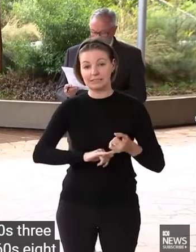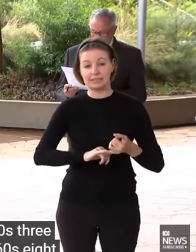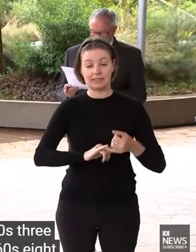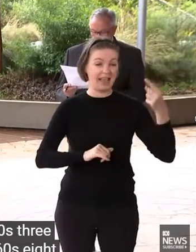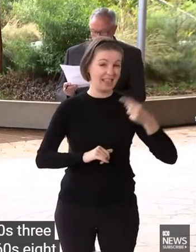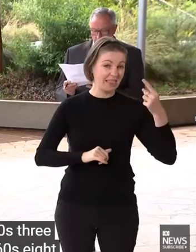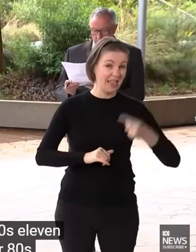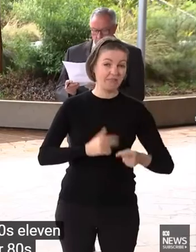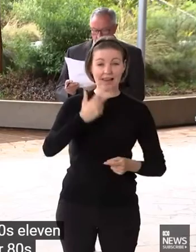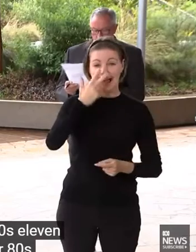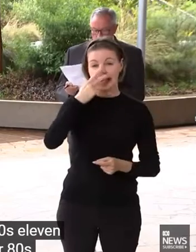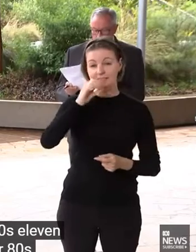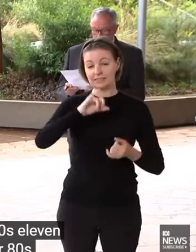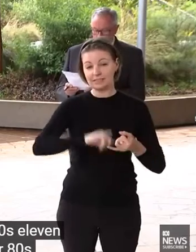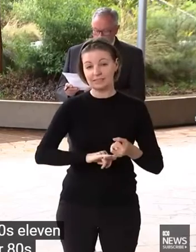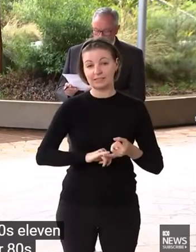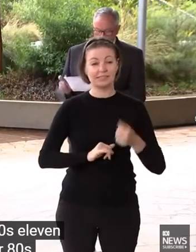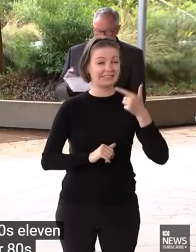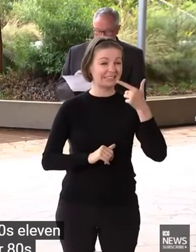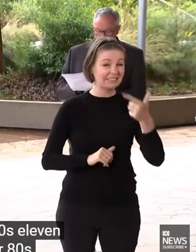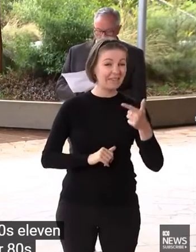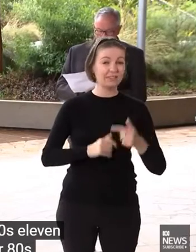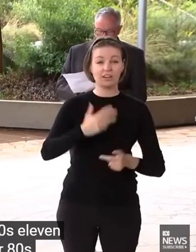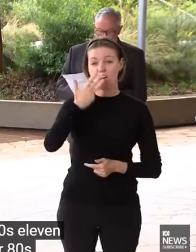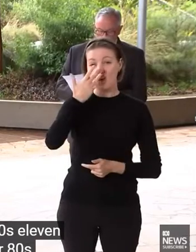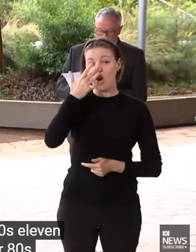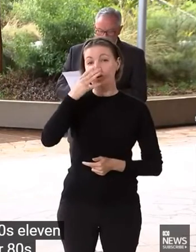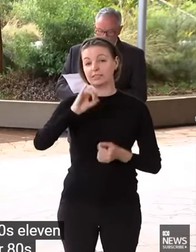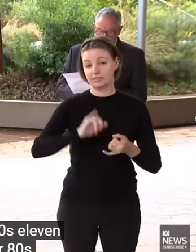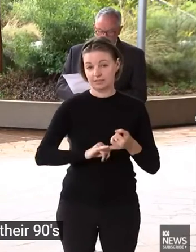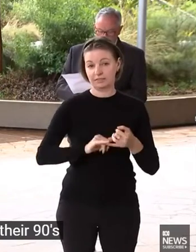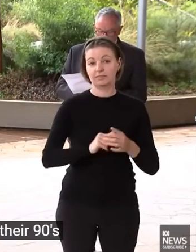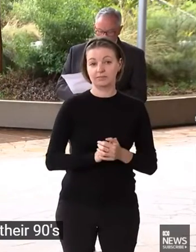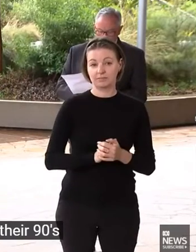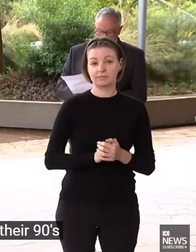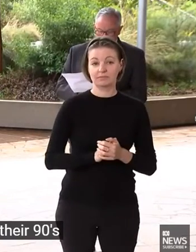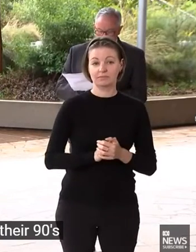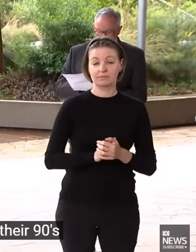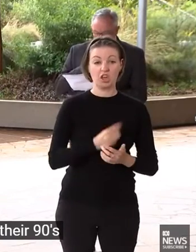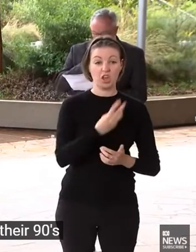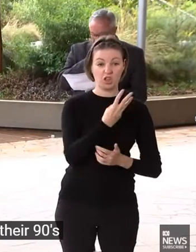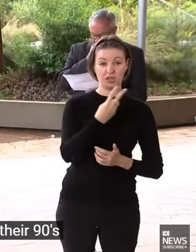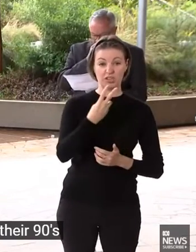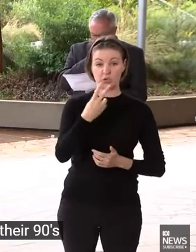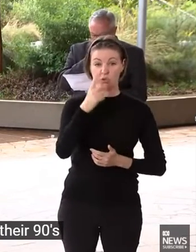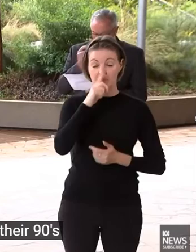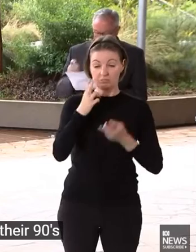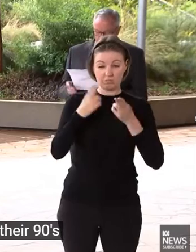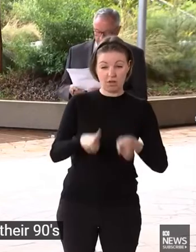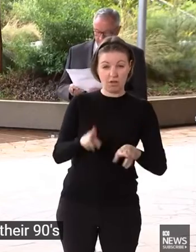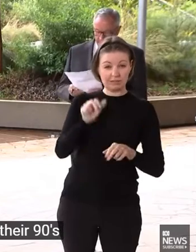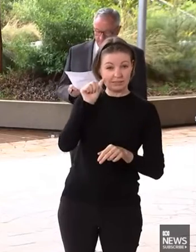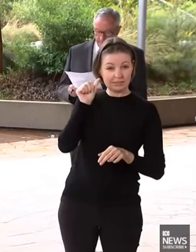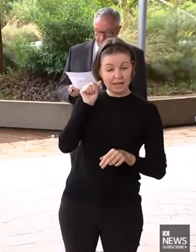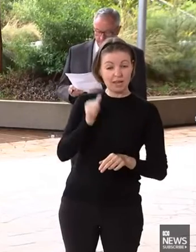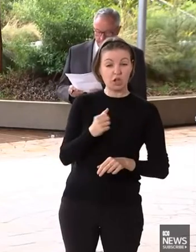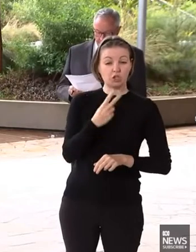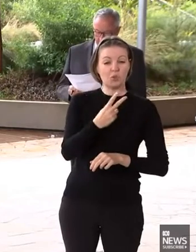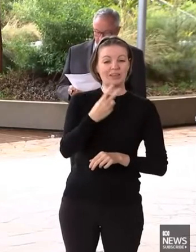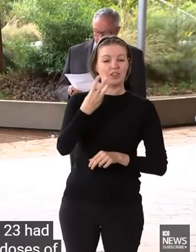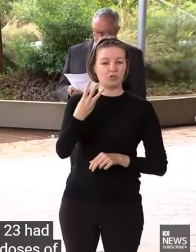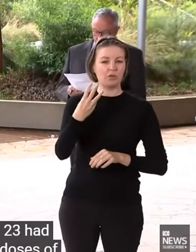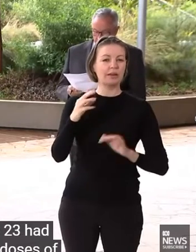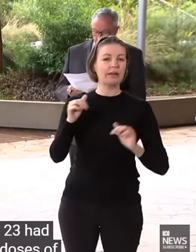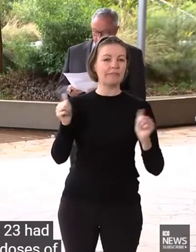Eleven people were in their 80s. Seven people were in their 90s. Of the 32 people who died, 23 had